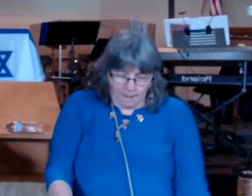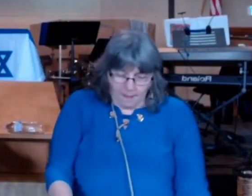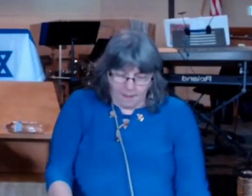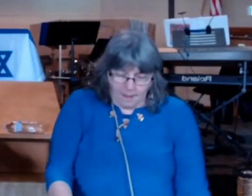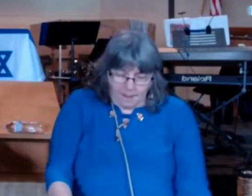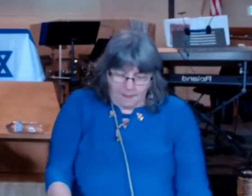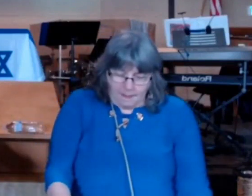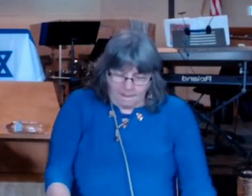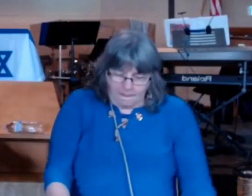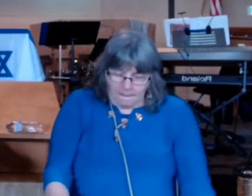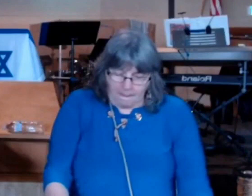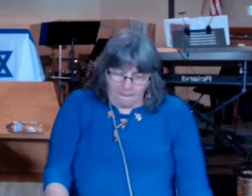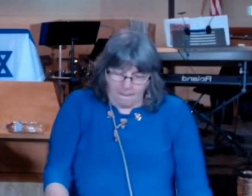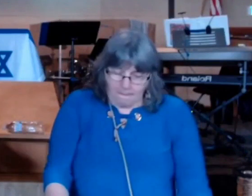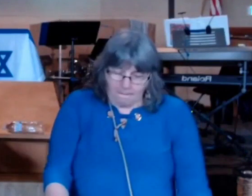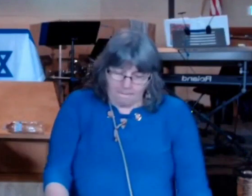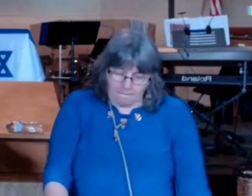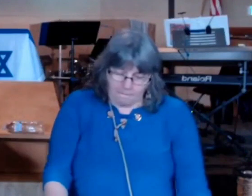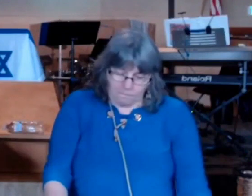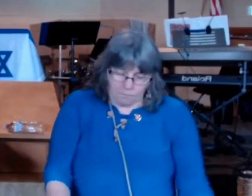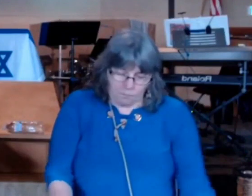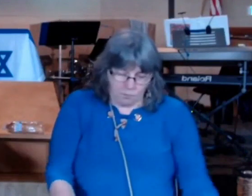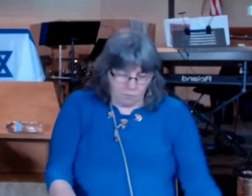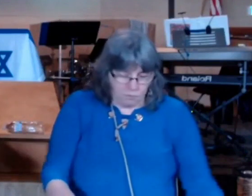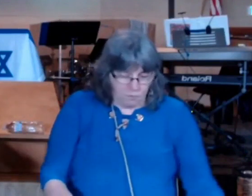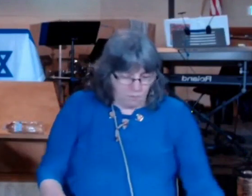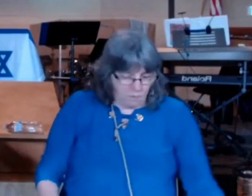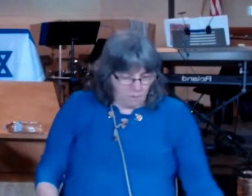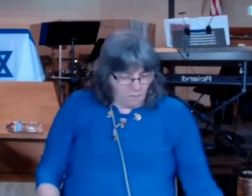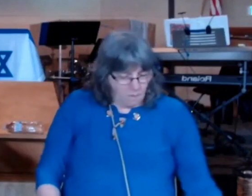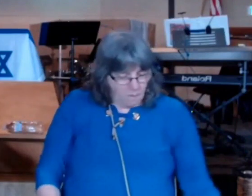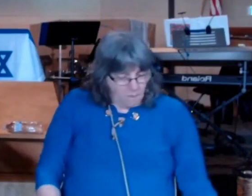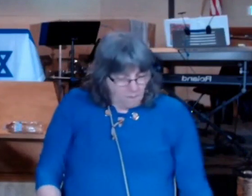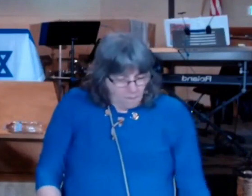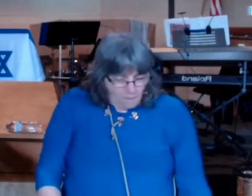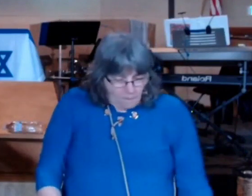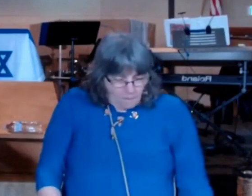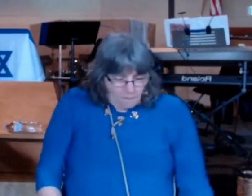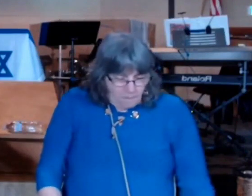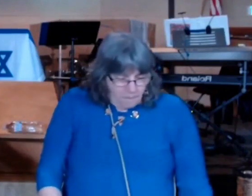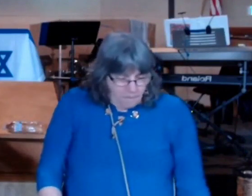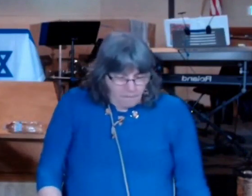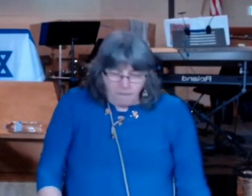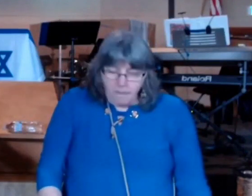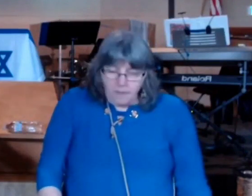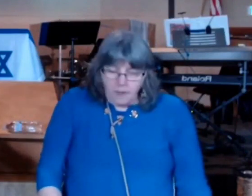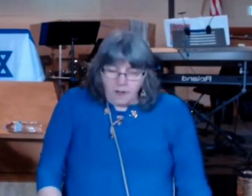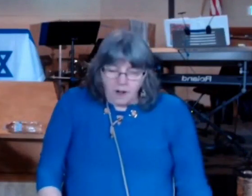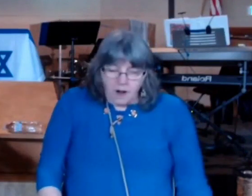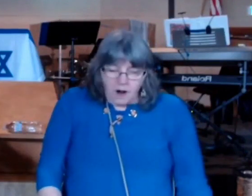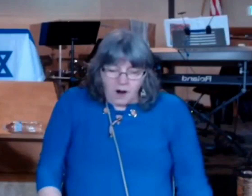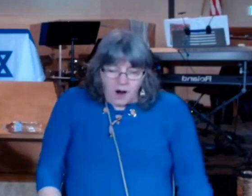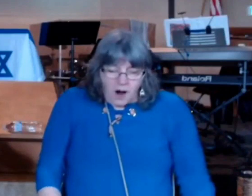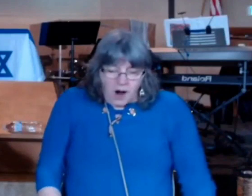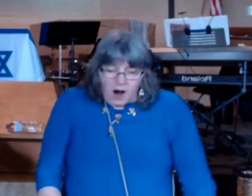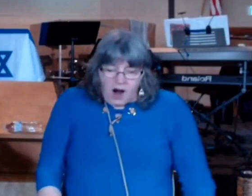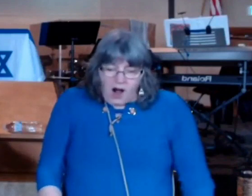Luke and John we read how Yeshua teaches a reversal